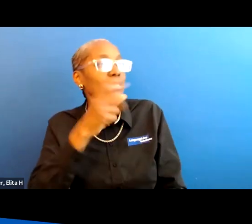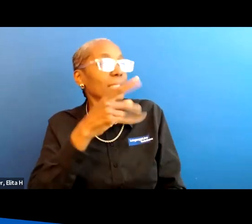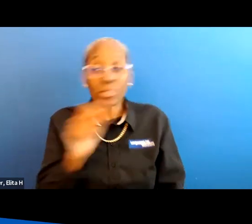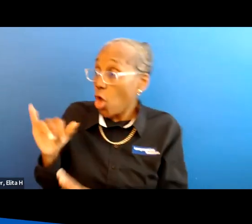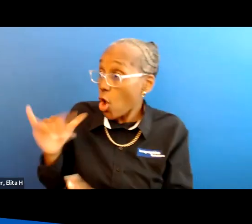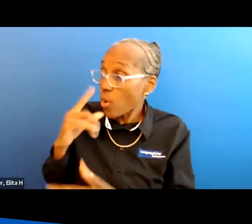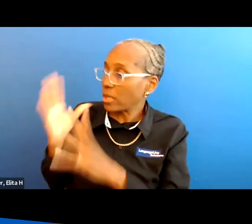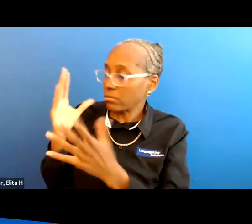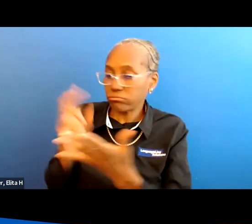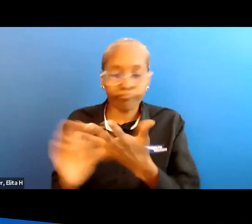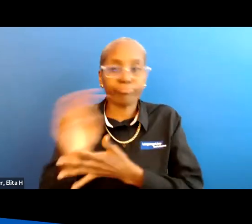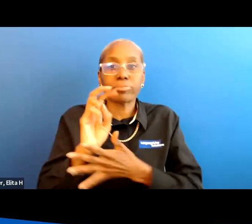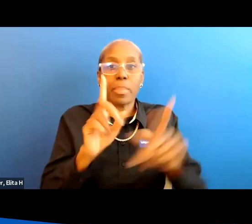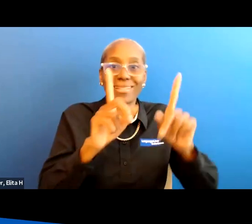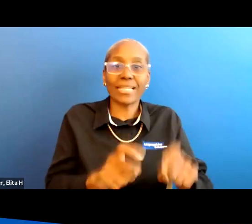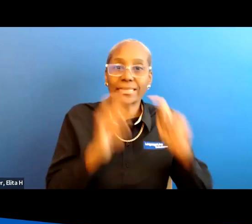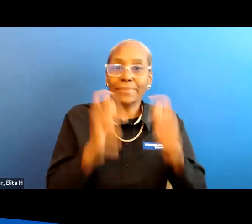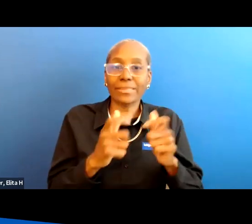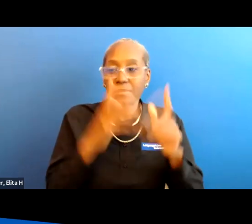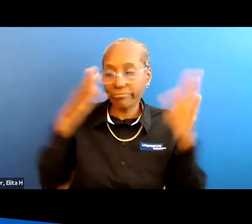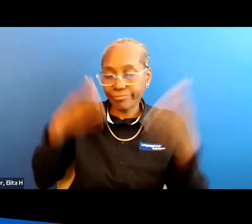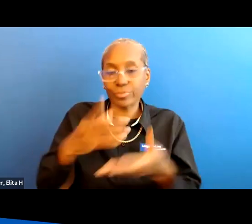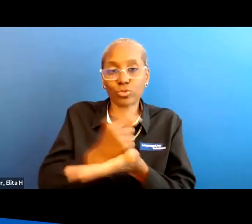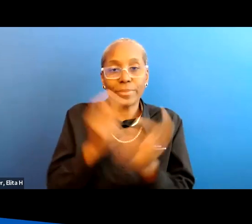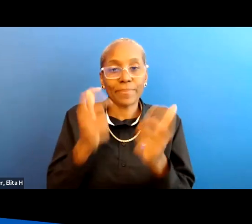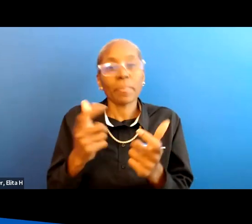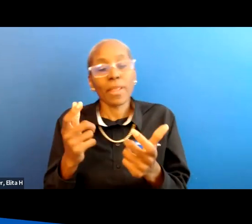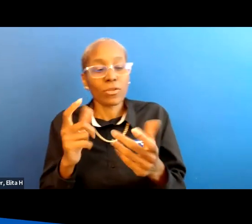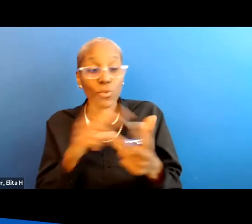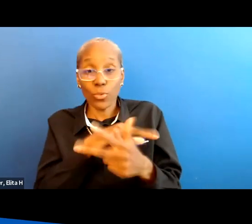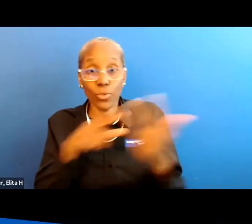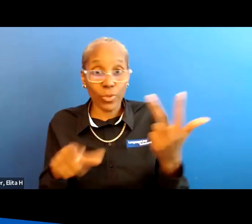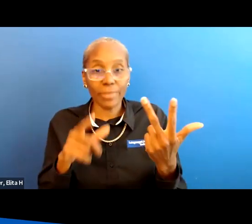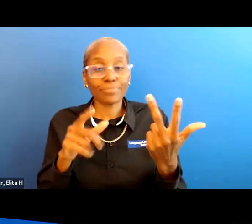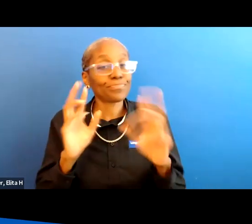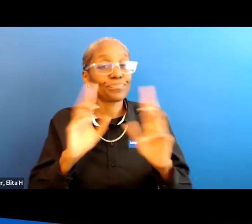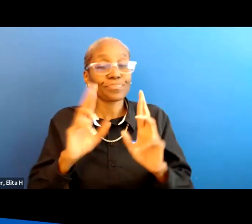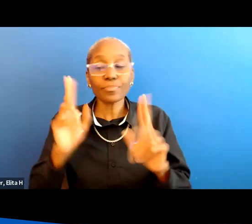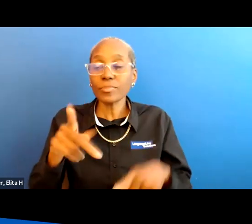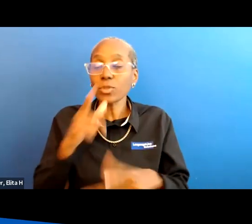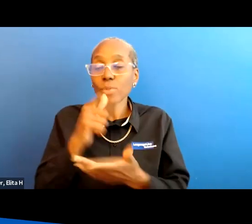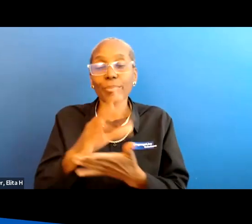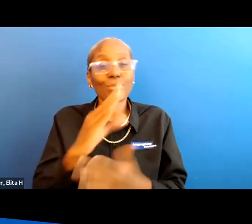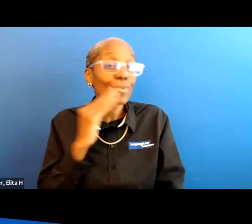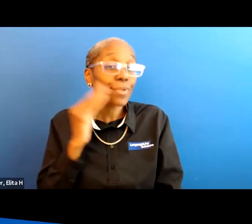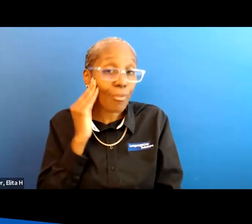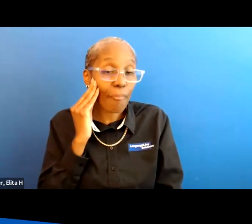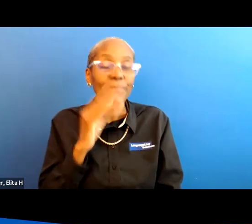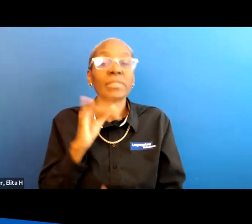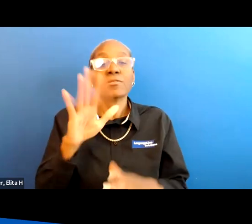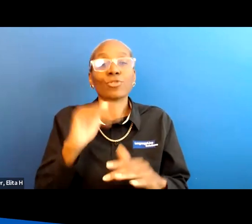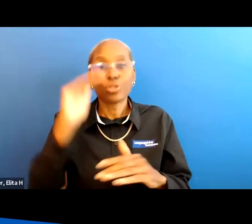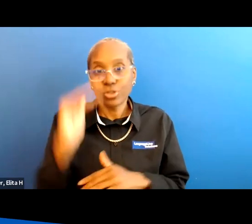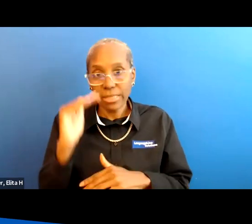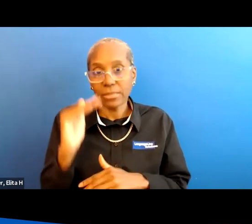run the test right away and start treatment right away so keep those handy if you have somebody helping you in your home if your child